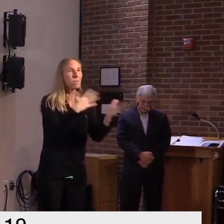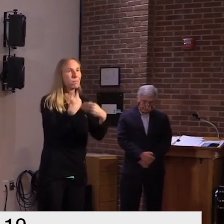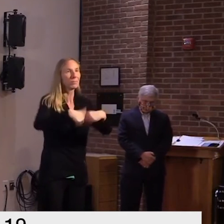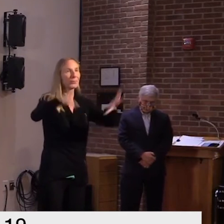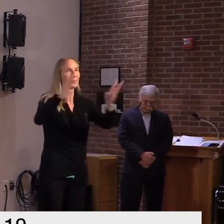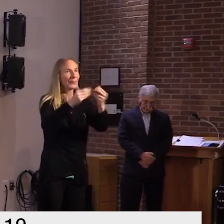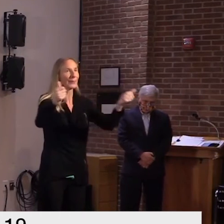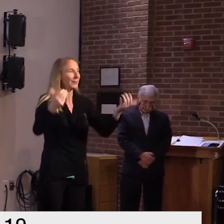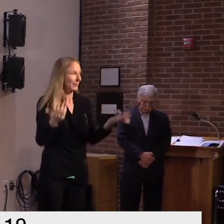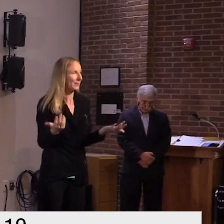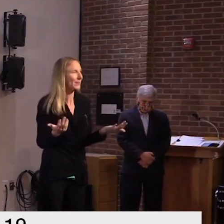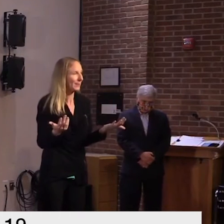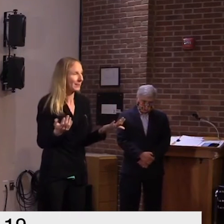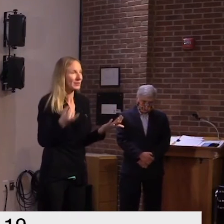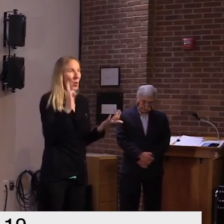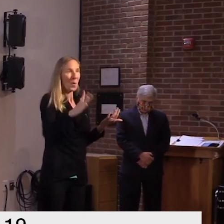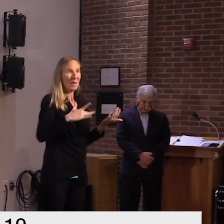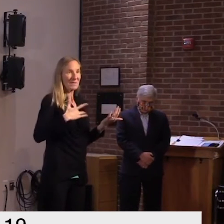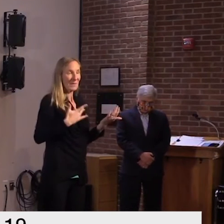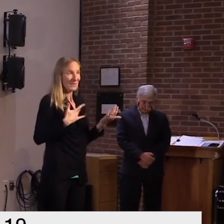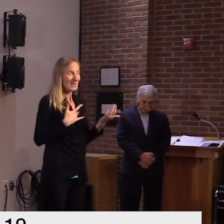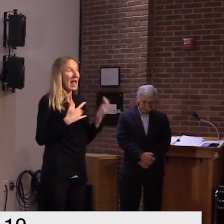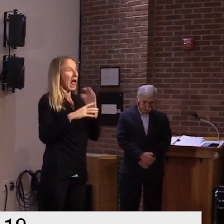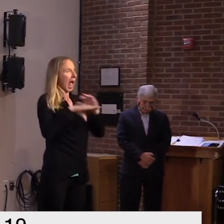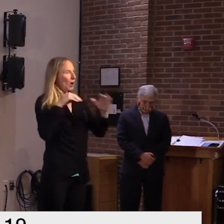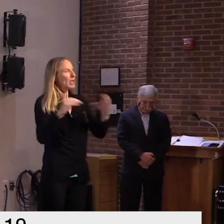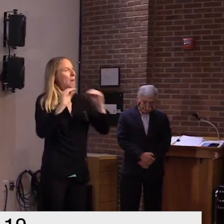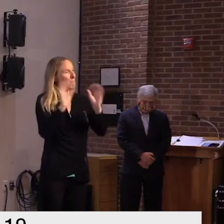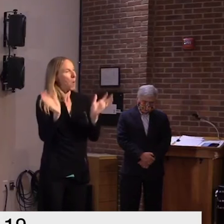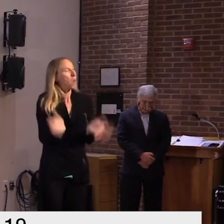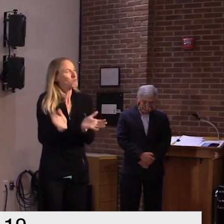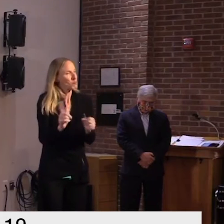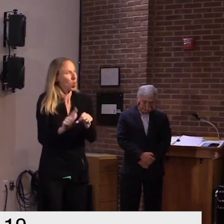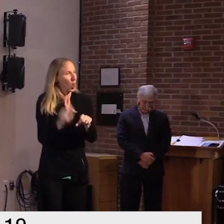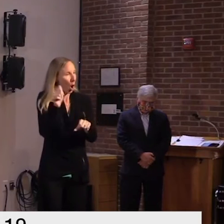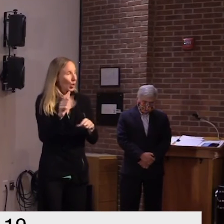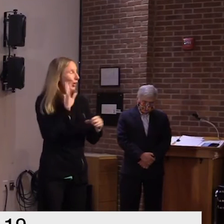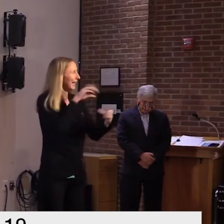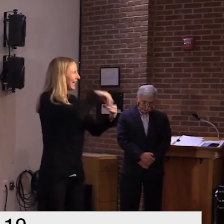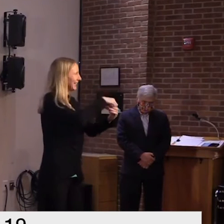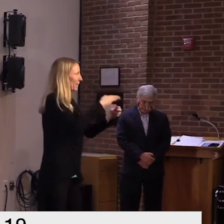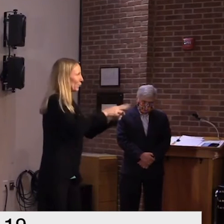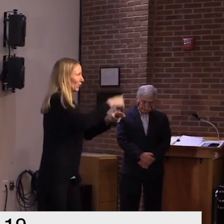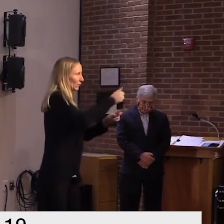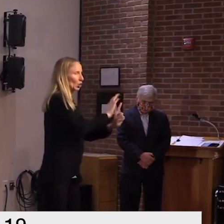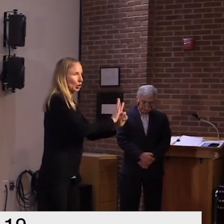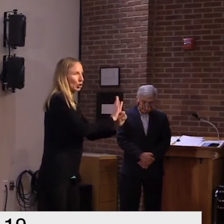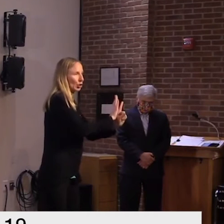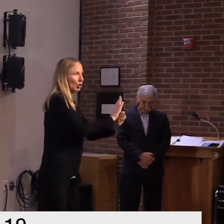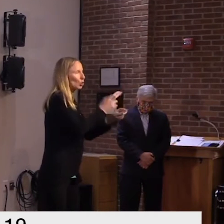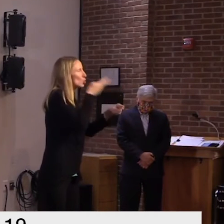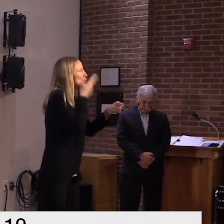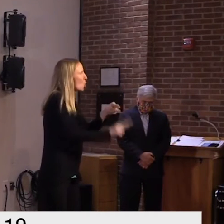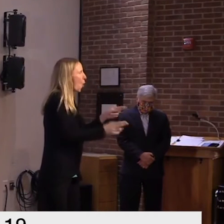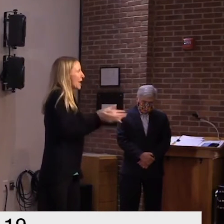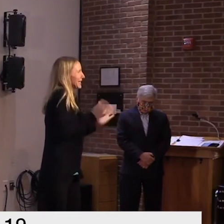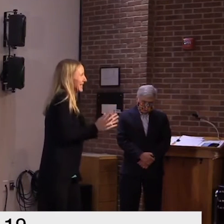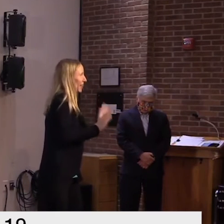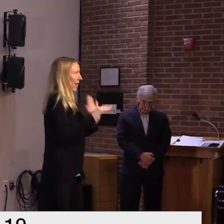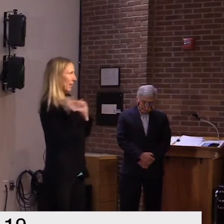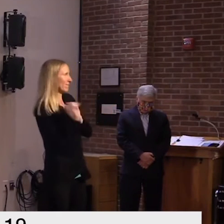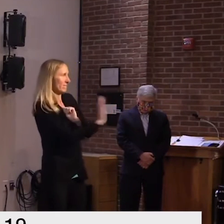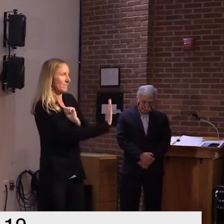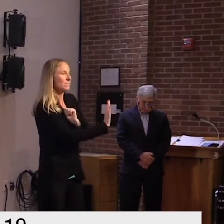in a room to make those contacts briefer than they would be outdoors this will become even more important in the